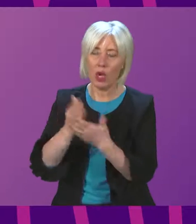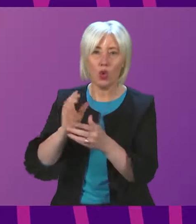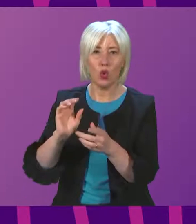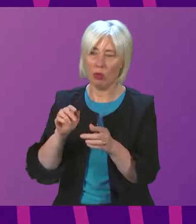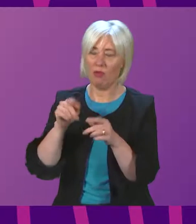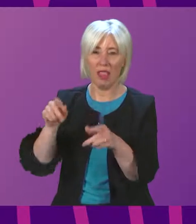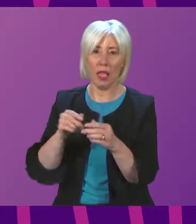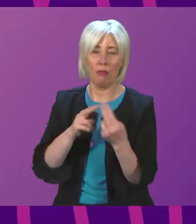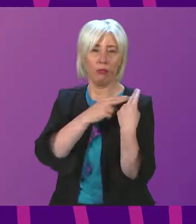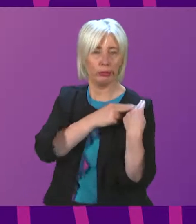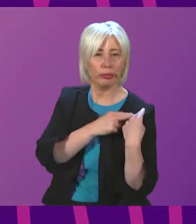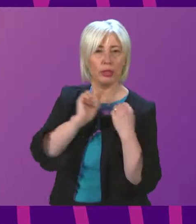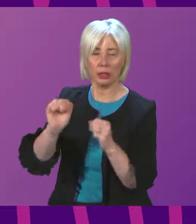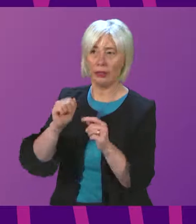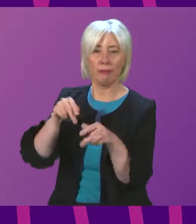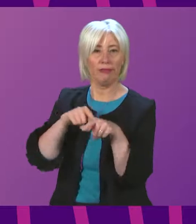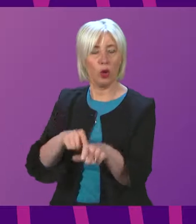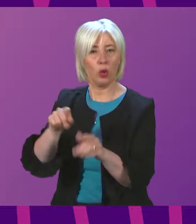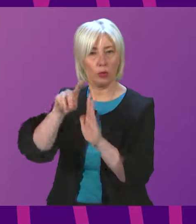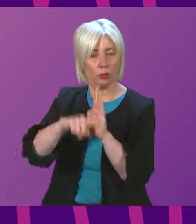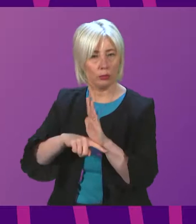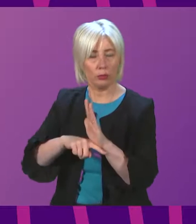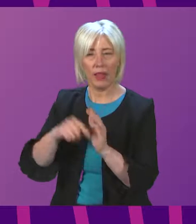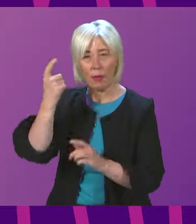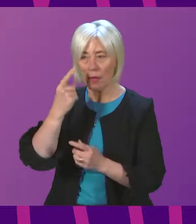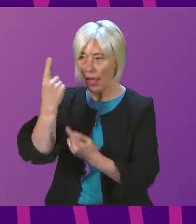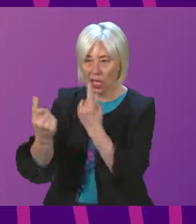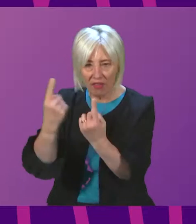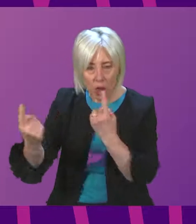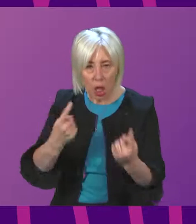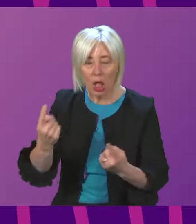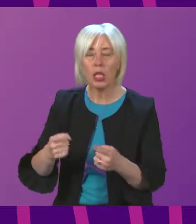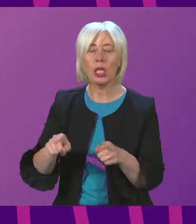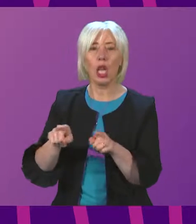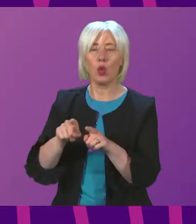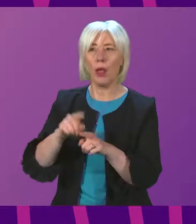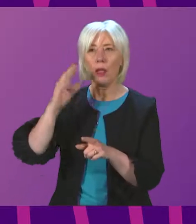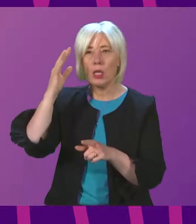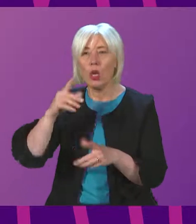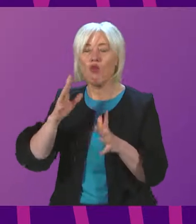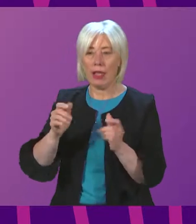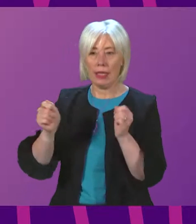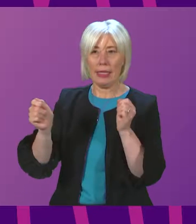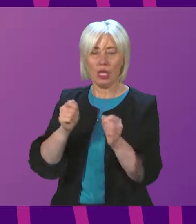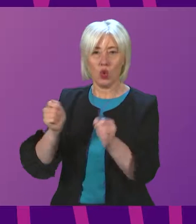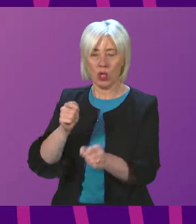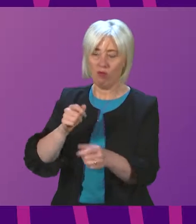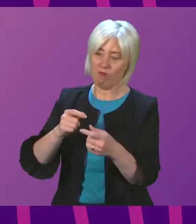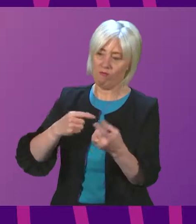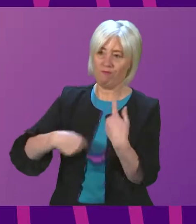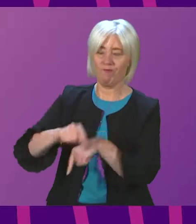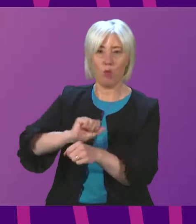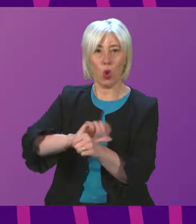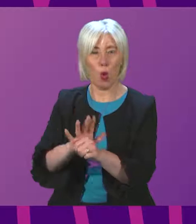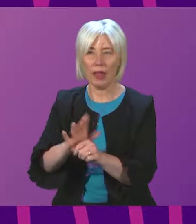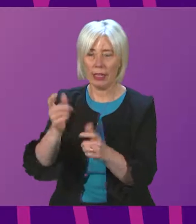approach to compliance, taking individual circumstances into account, as well as reflecting the evolving situation with the COVID-19 pandemic.